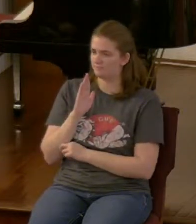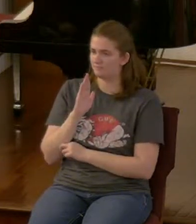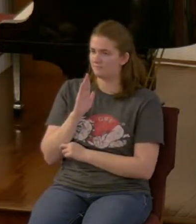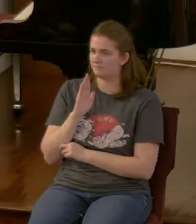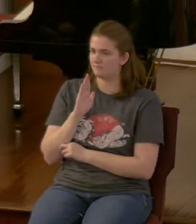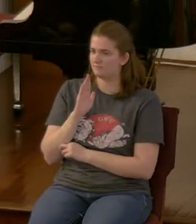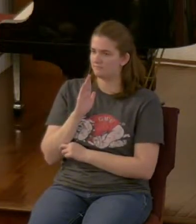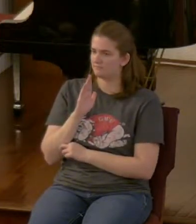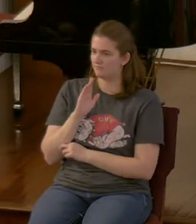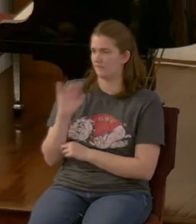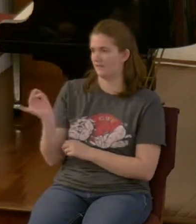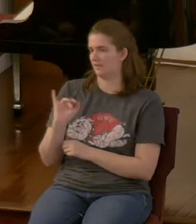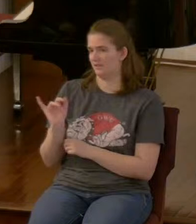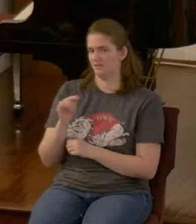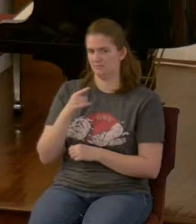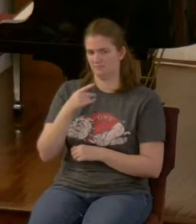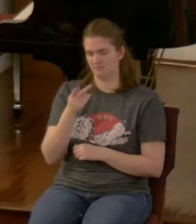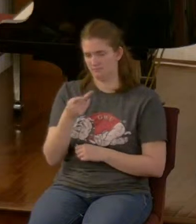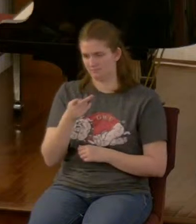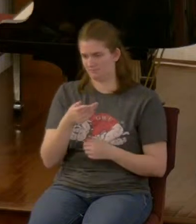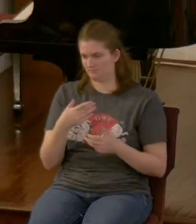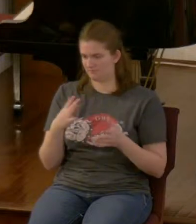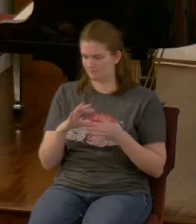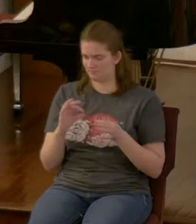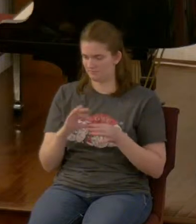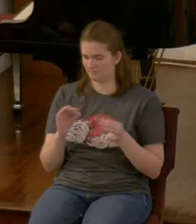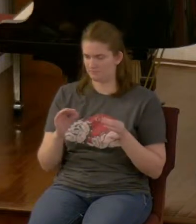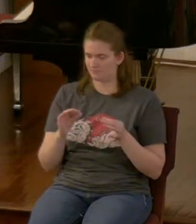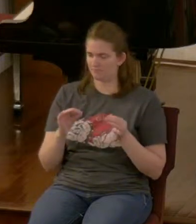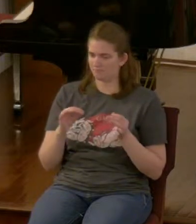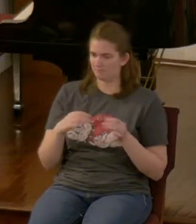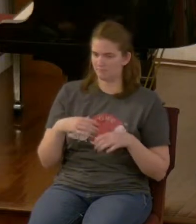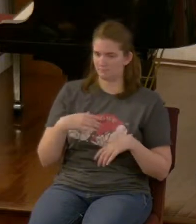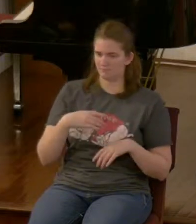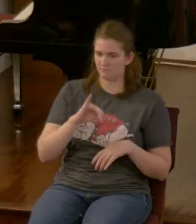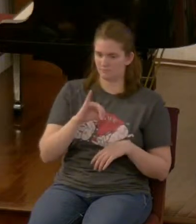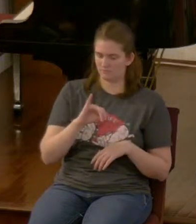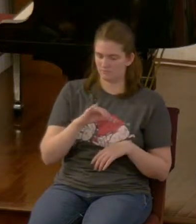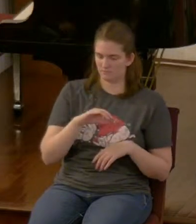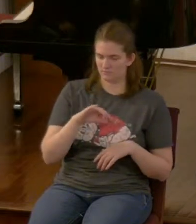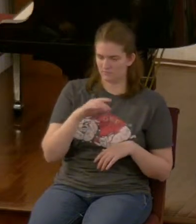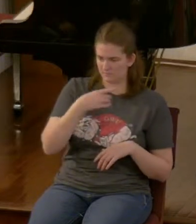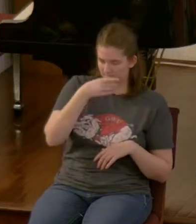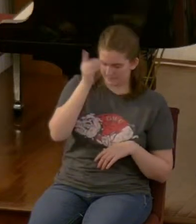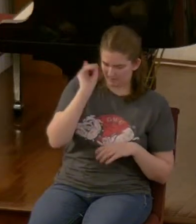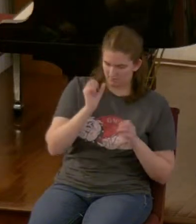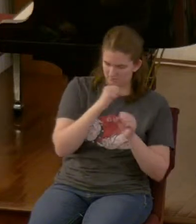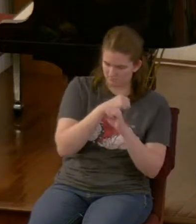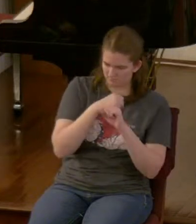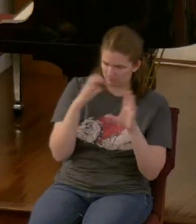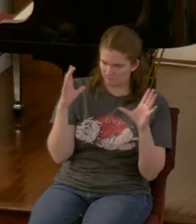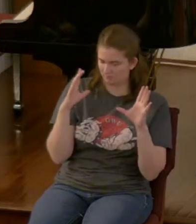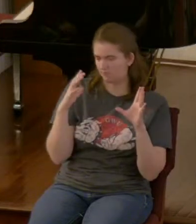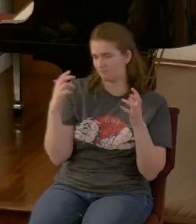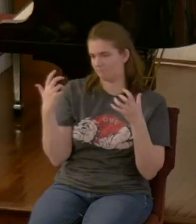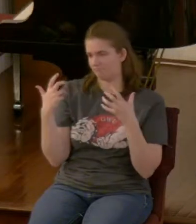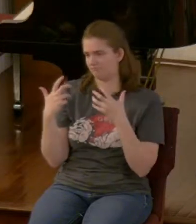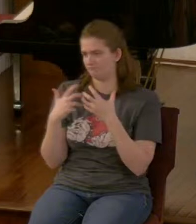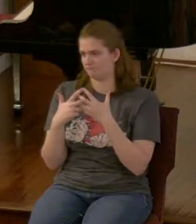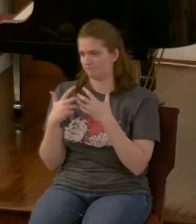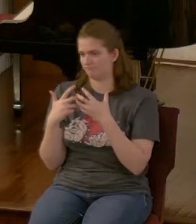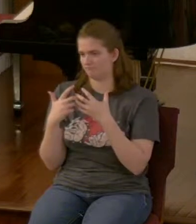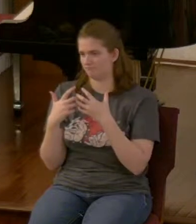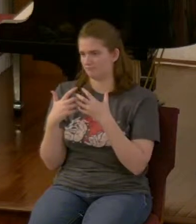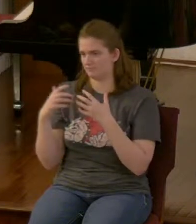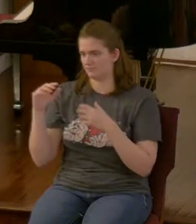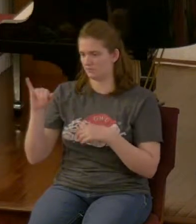in hand with what daniel was seeing and what john saw in his revelation and what he wrote down they are going